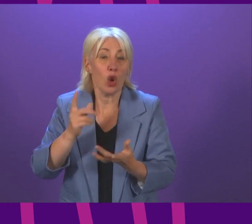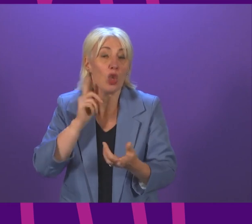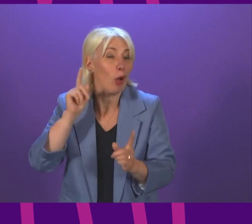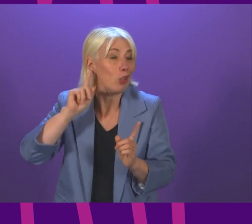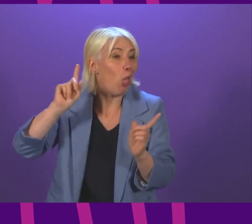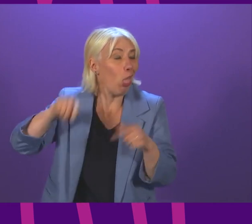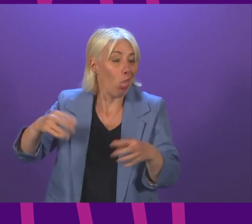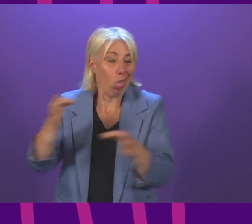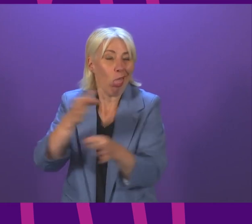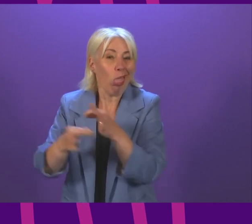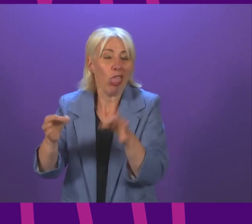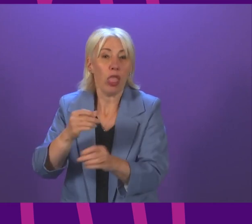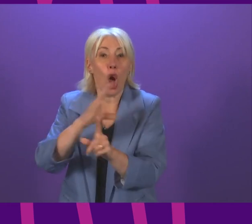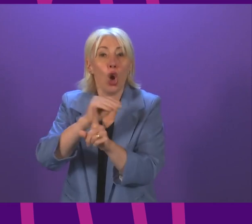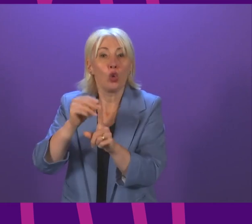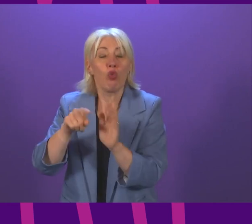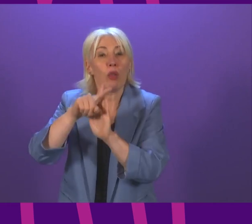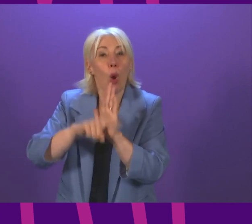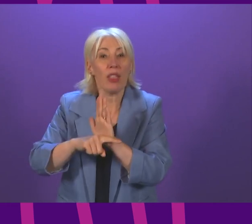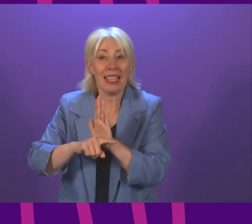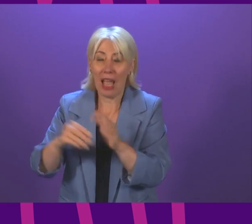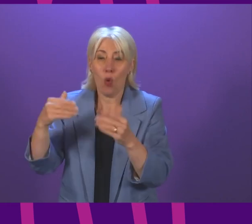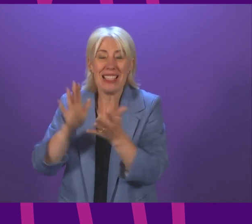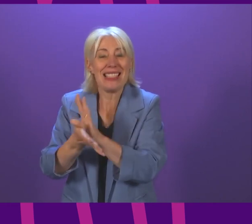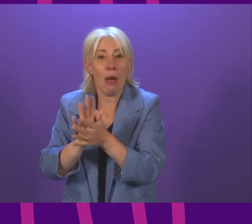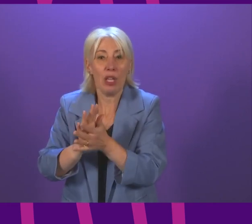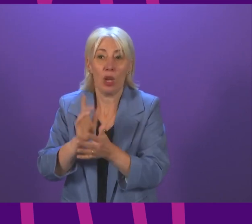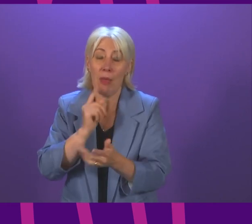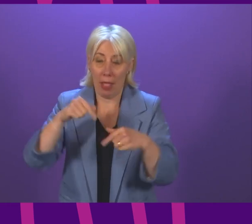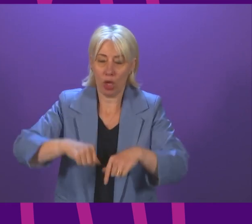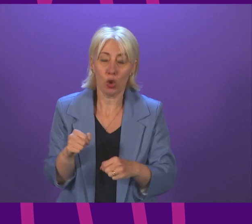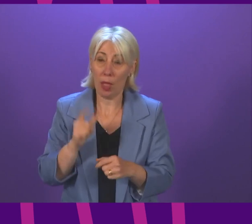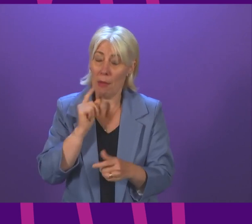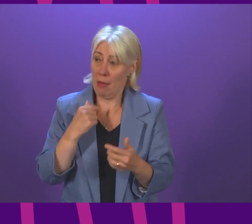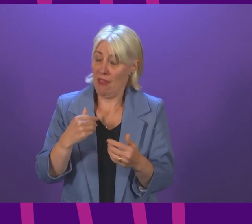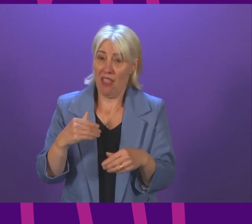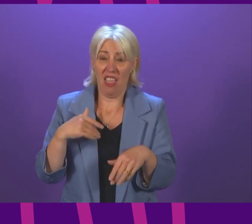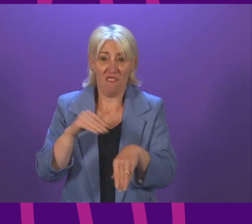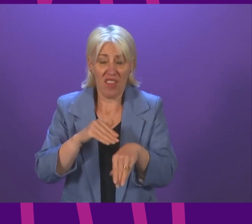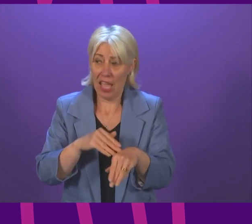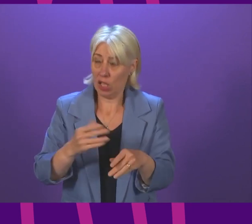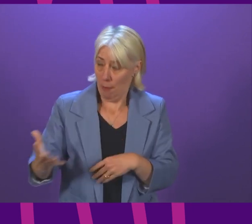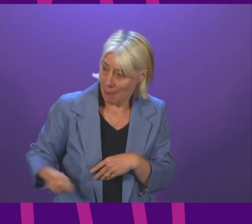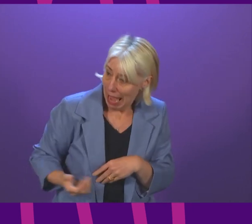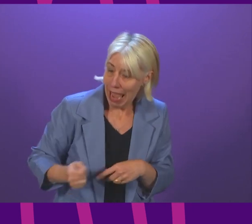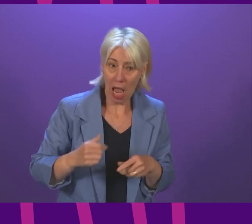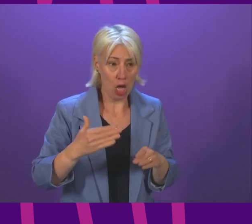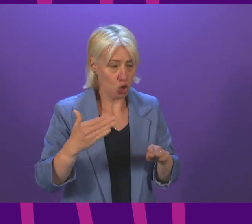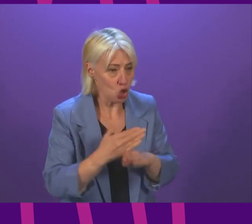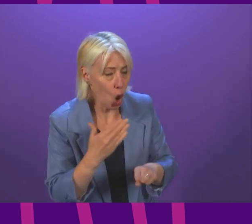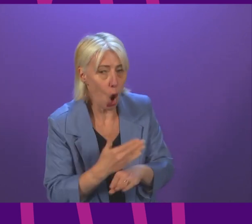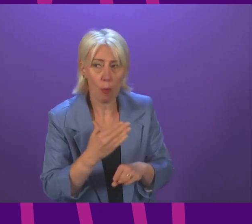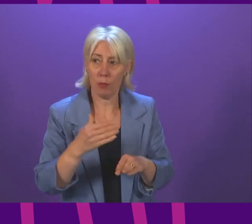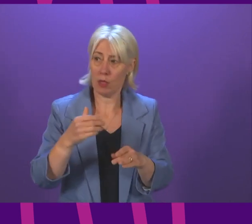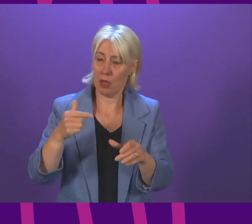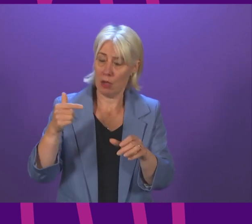that Tory policies are doing to people across this country but people are feeling it in their jobs they're feeling it in their pay packets they're feeling it in